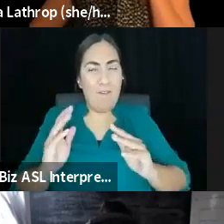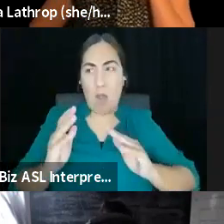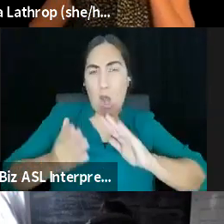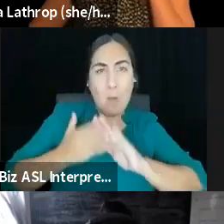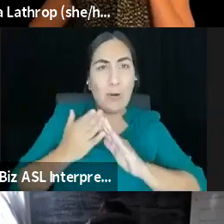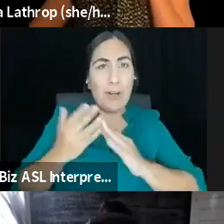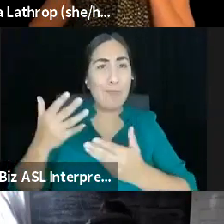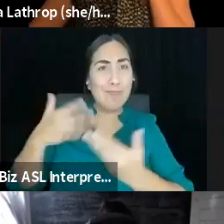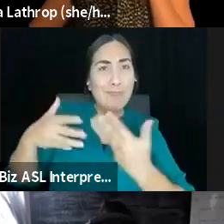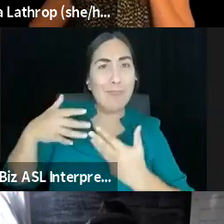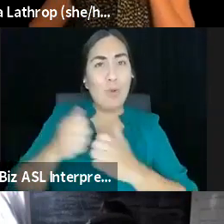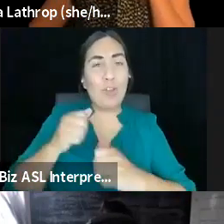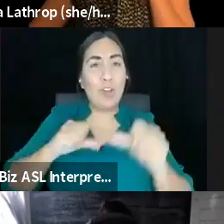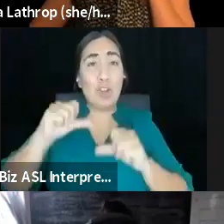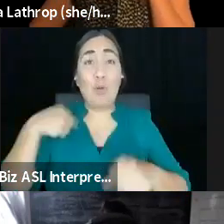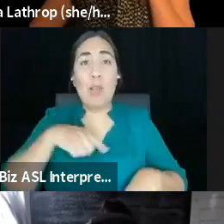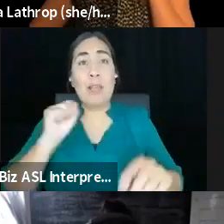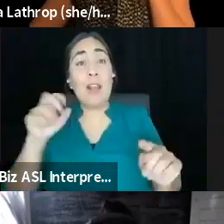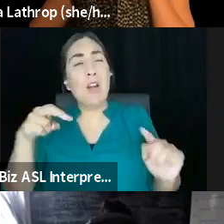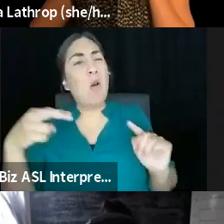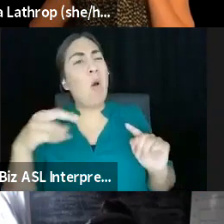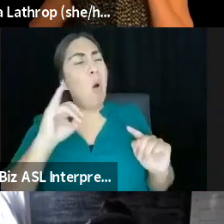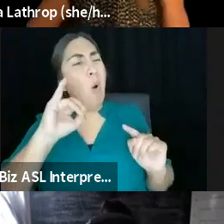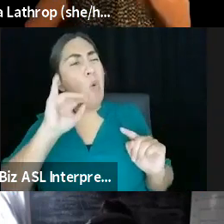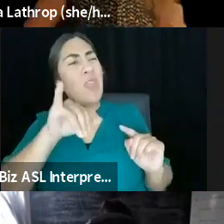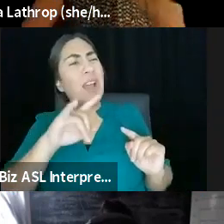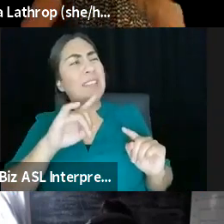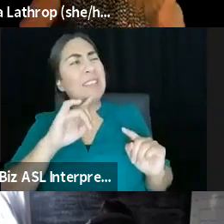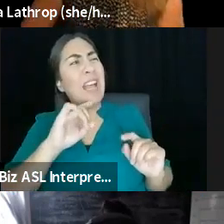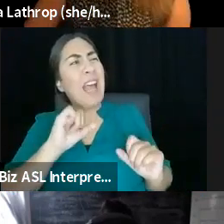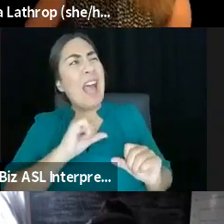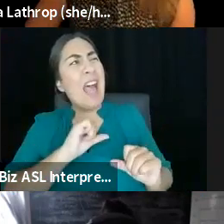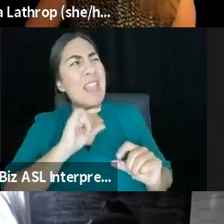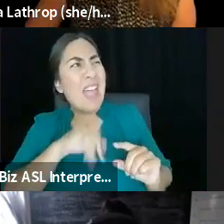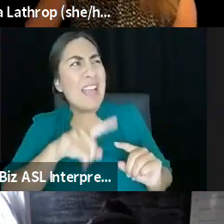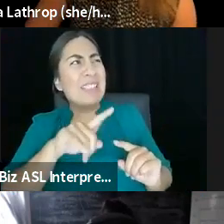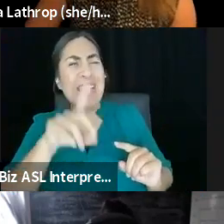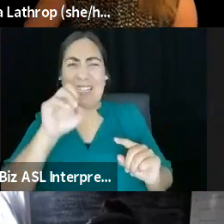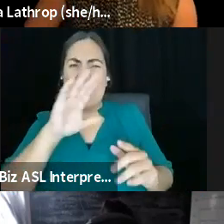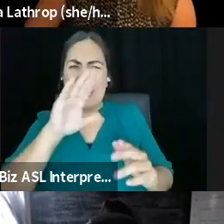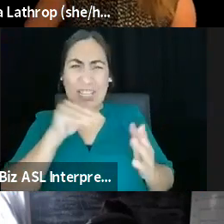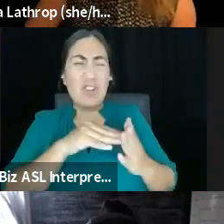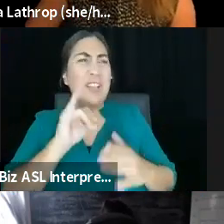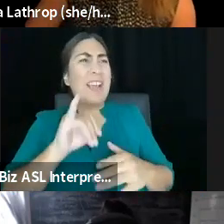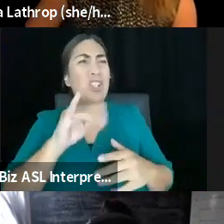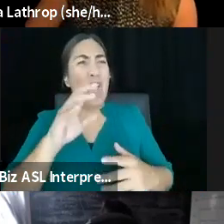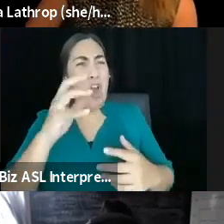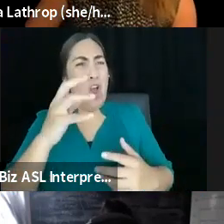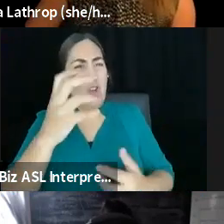oh, that's actually decentralized. Oh, that's decolonized leadership. Oh, that's publicly transparent budgeting. Oh, they actually are really thinking